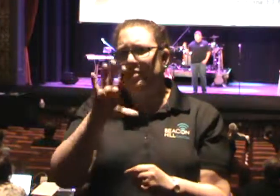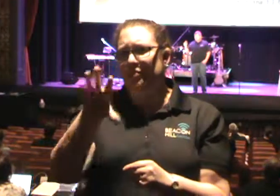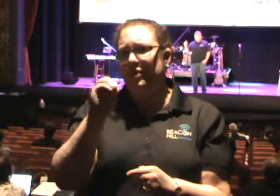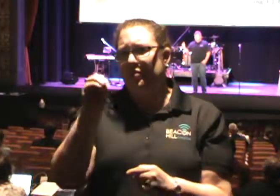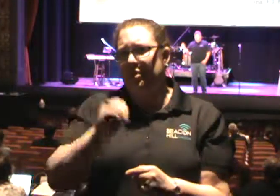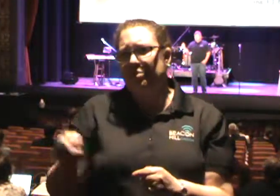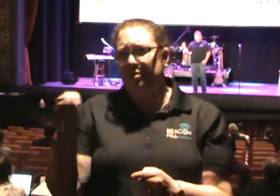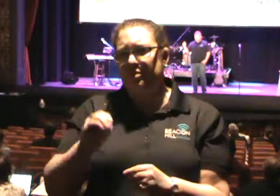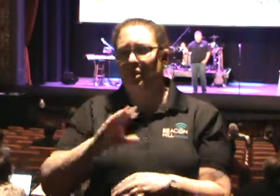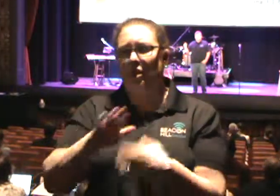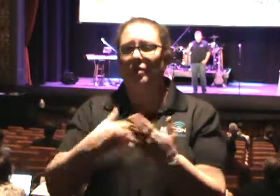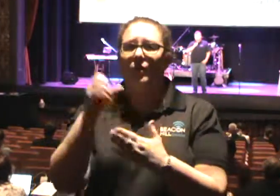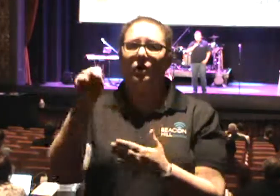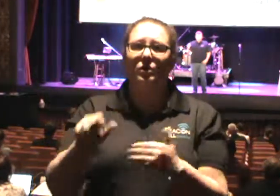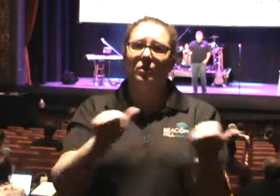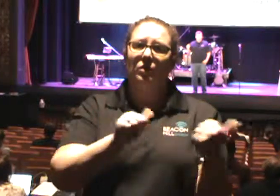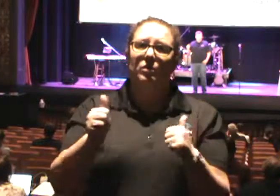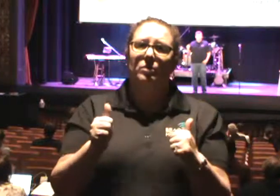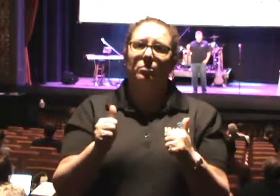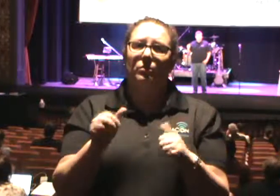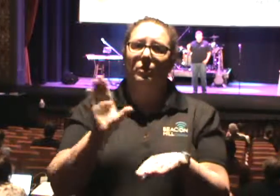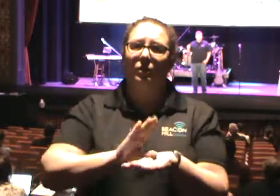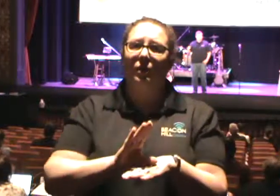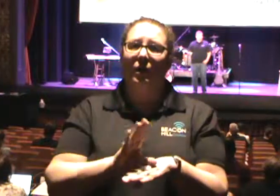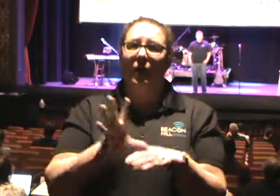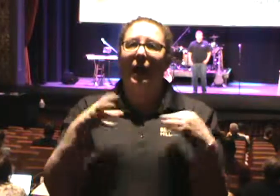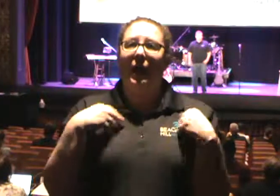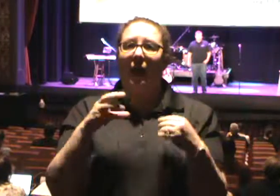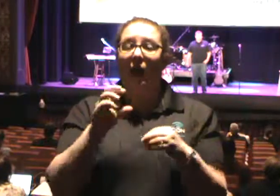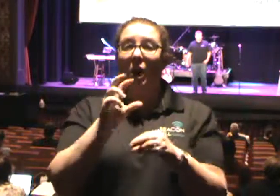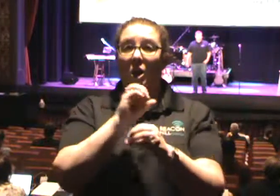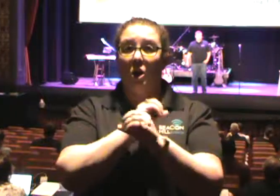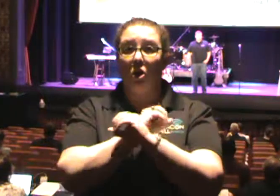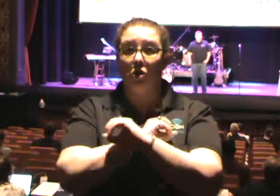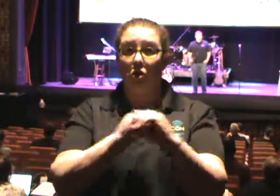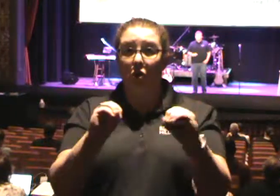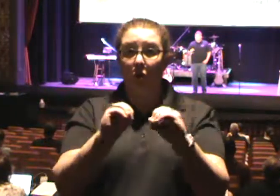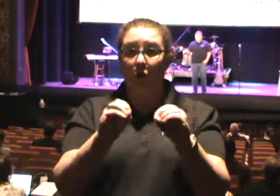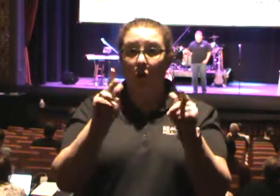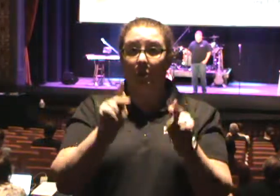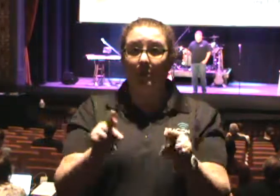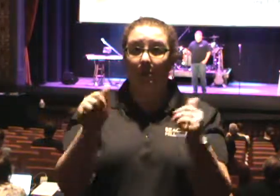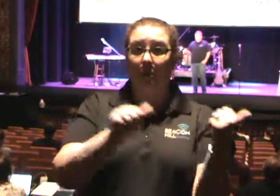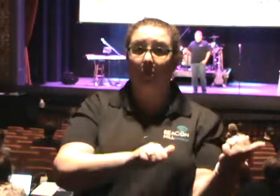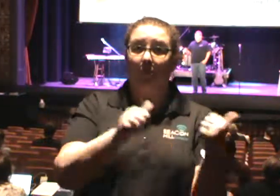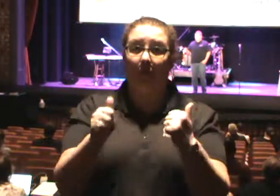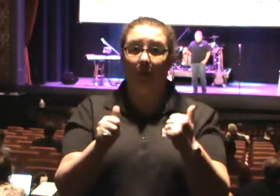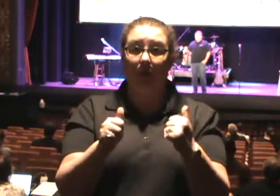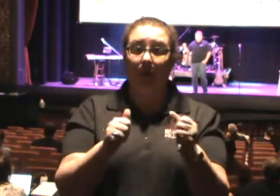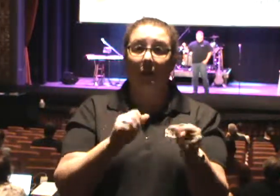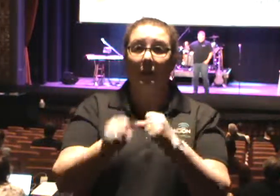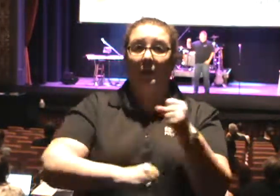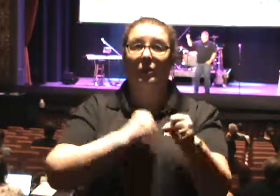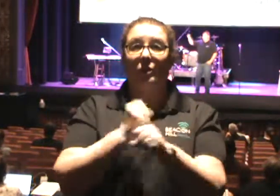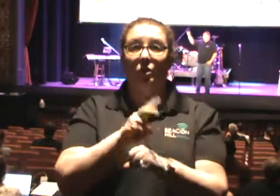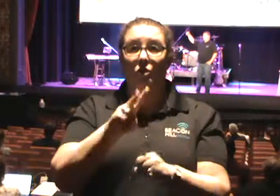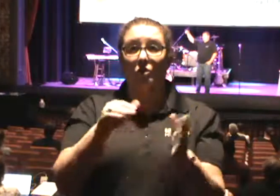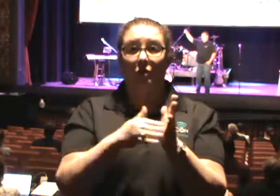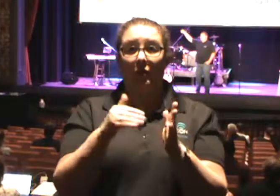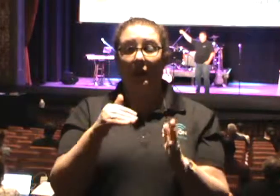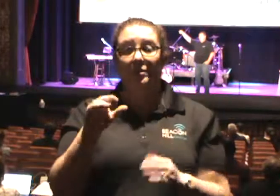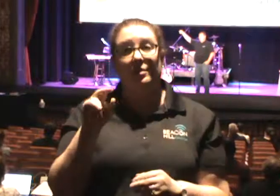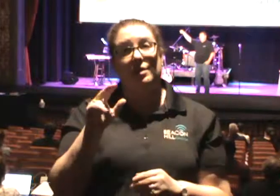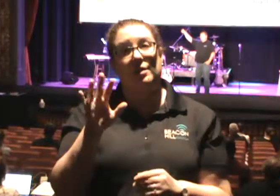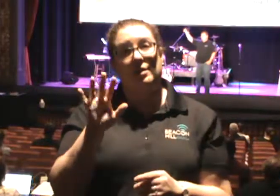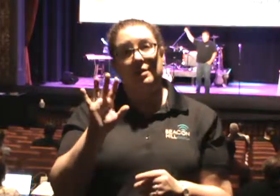Southern Baptist churches baptized with no one in the year 2017. No one. And then it kept